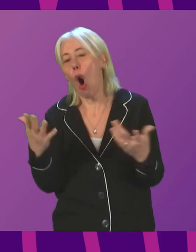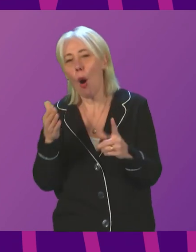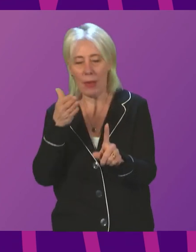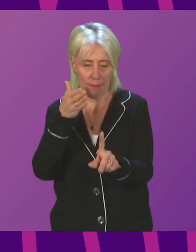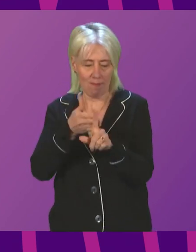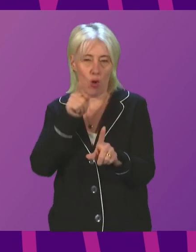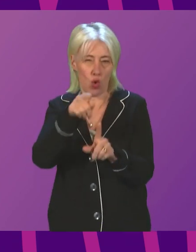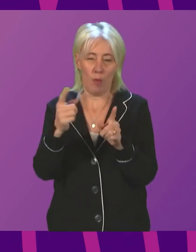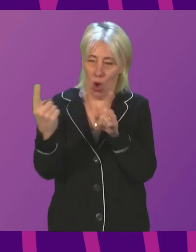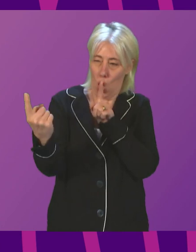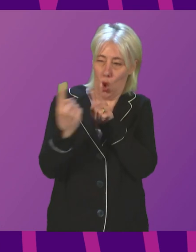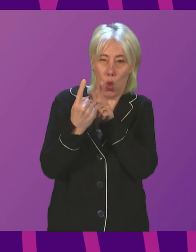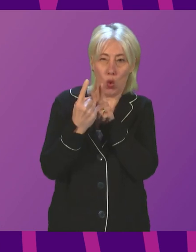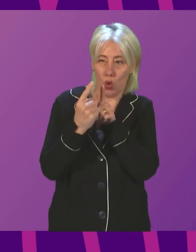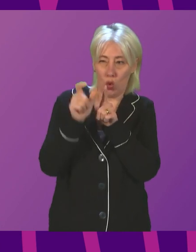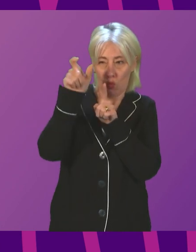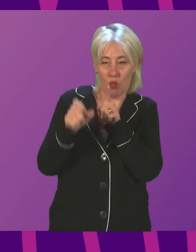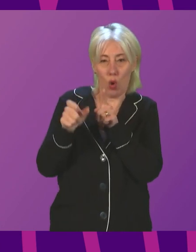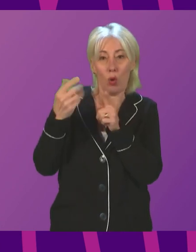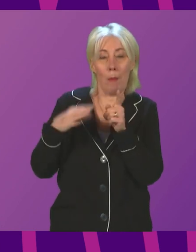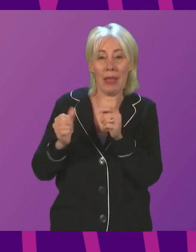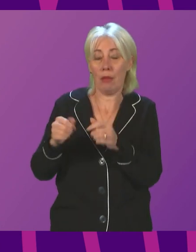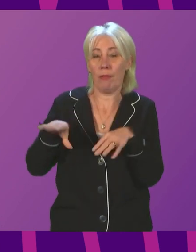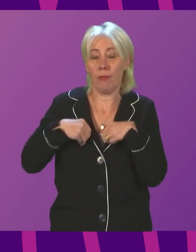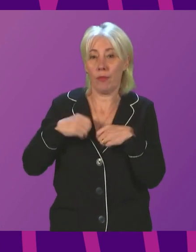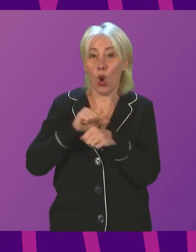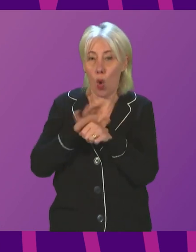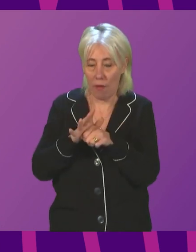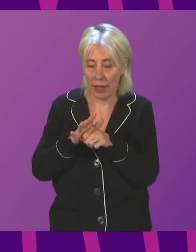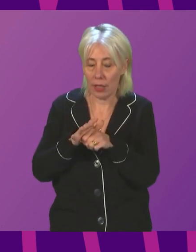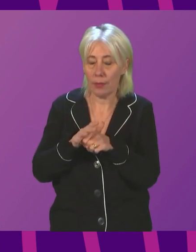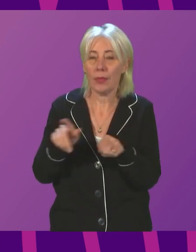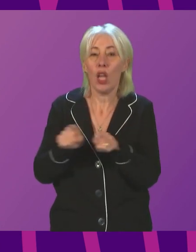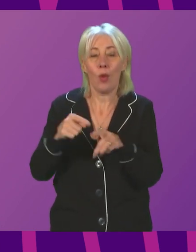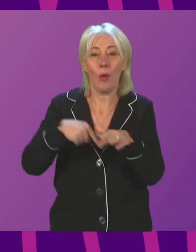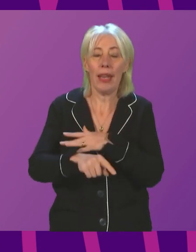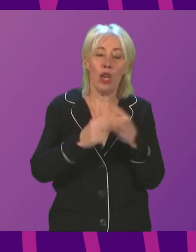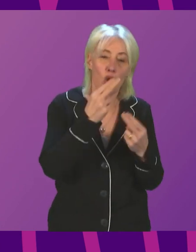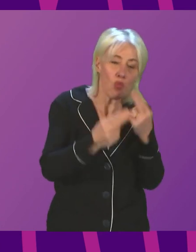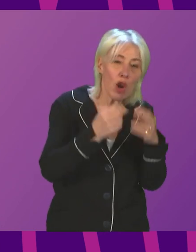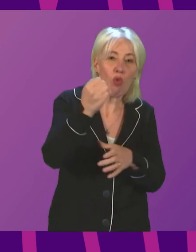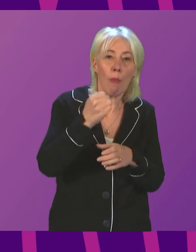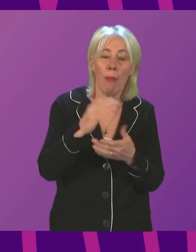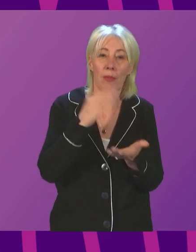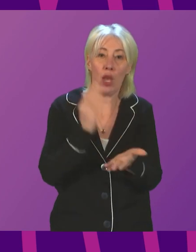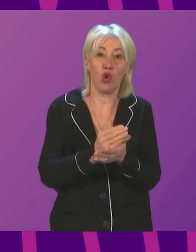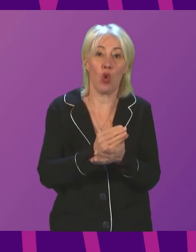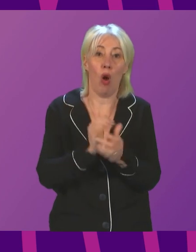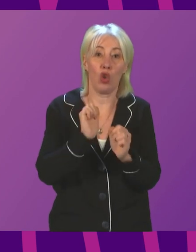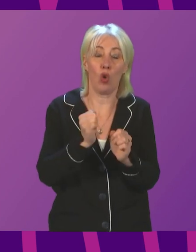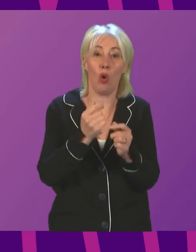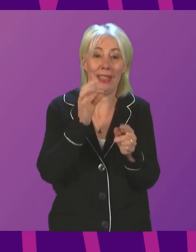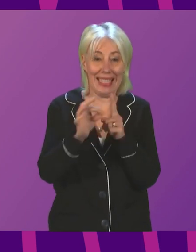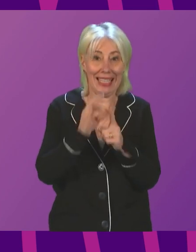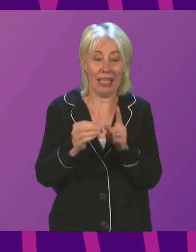contact of someone who is positive. Please continue to give contact details when visiting pubs and restaurants, and COVID